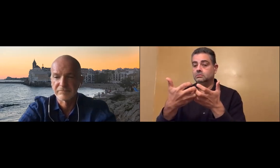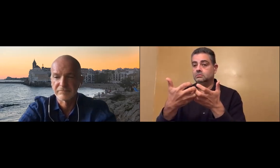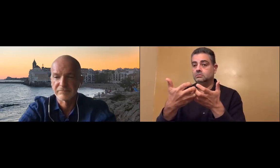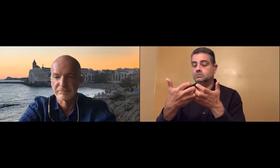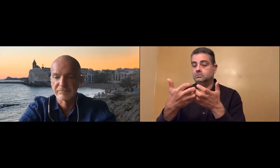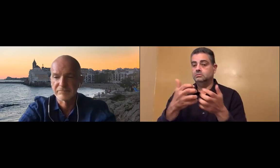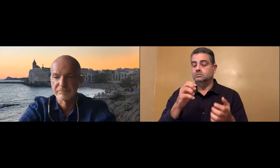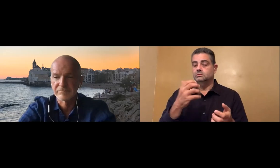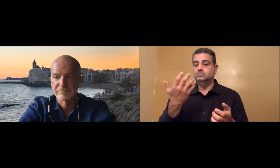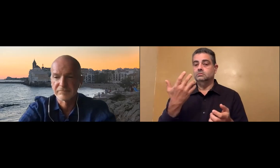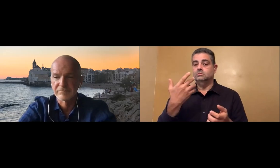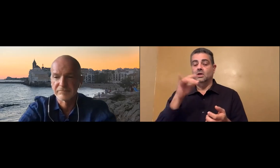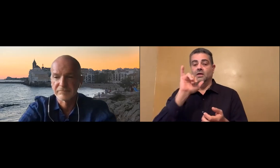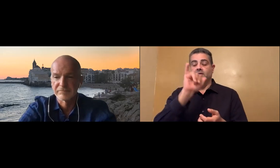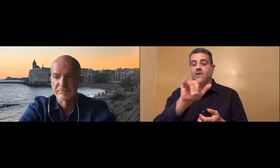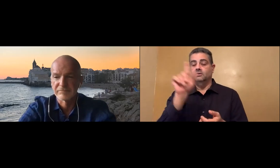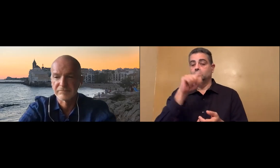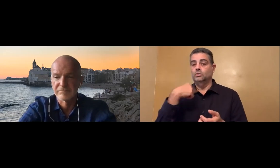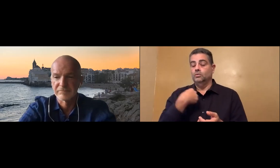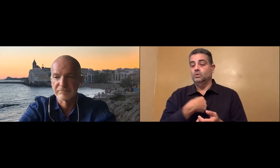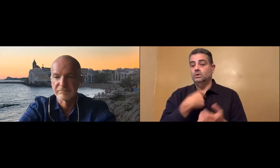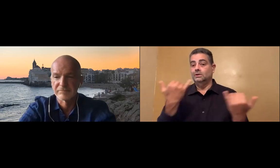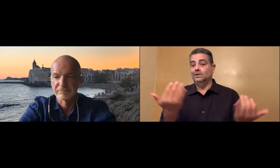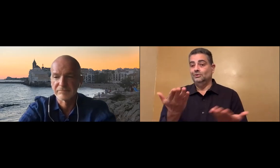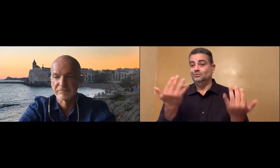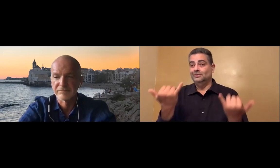certain mode is compatible with TTYs.